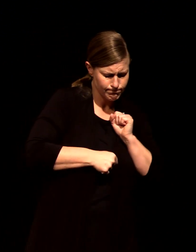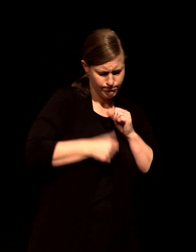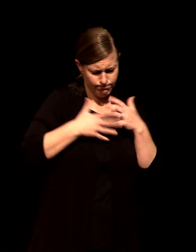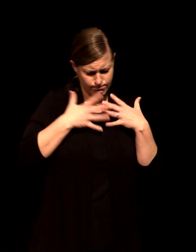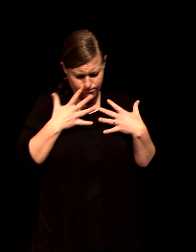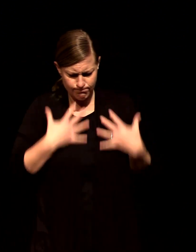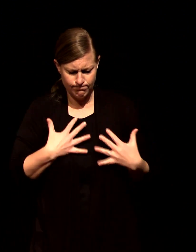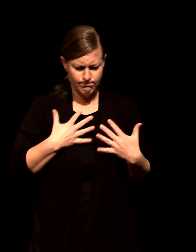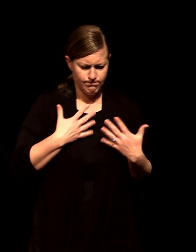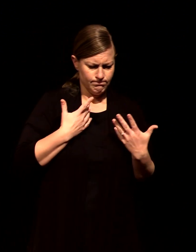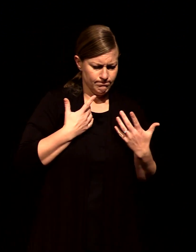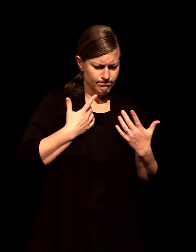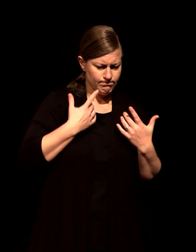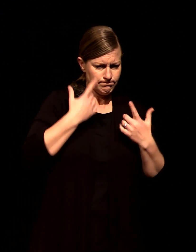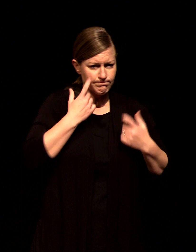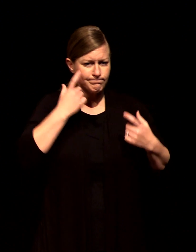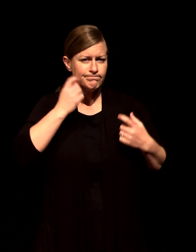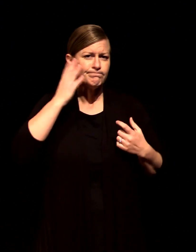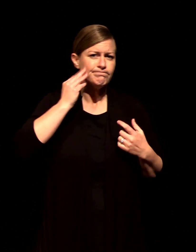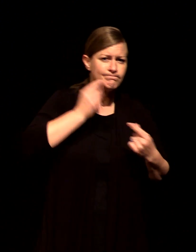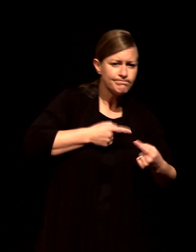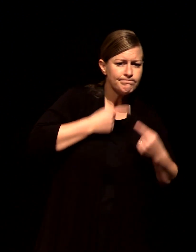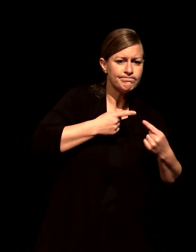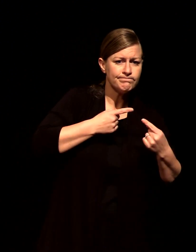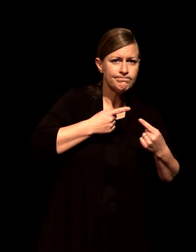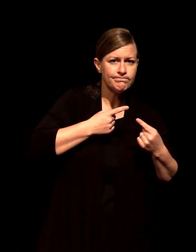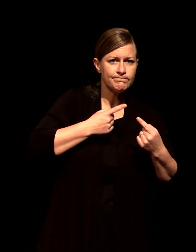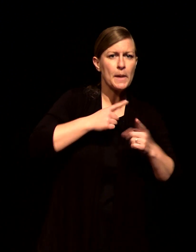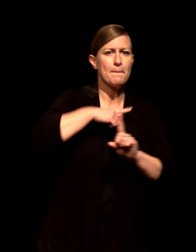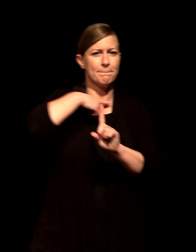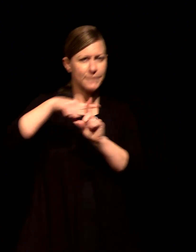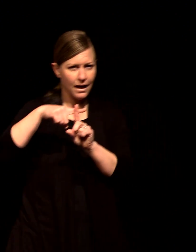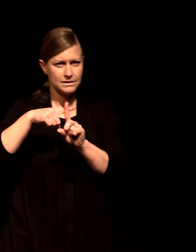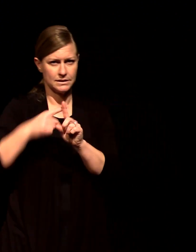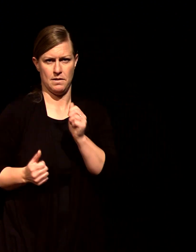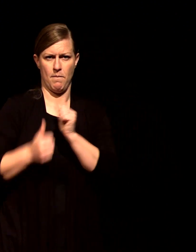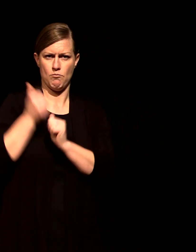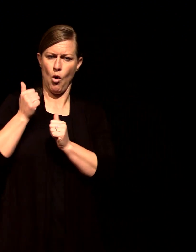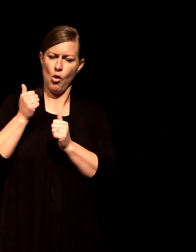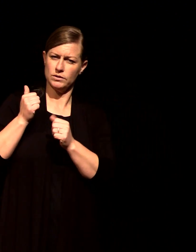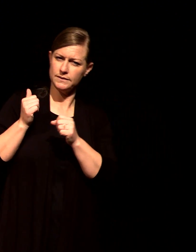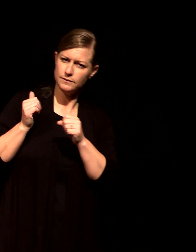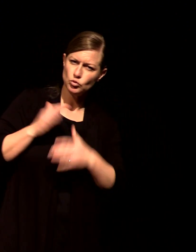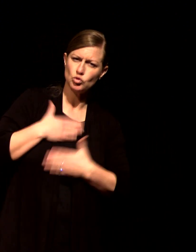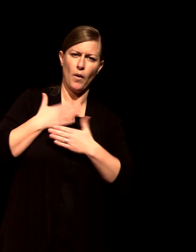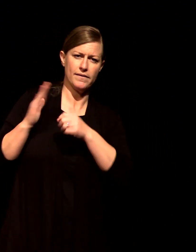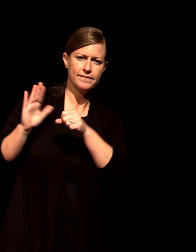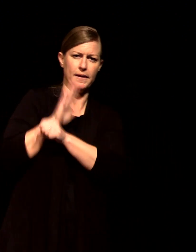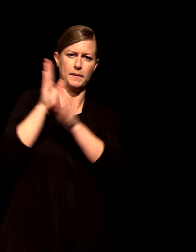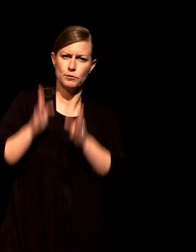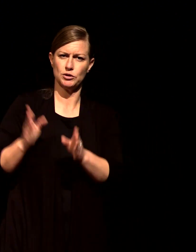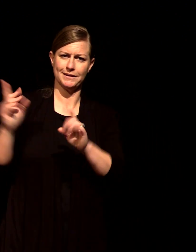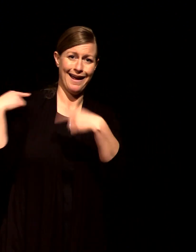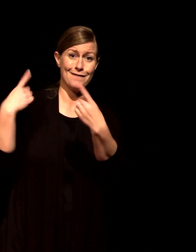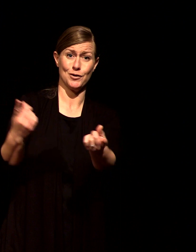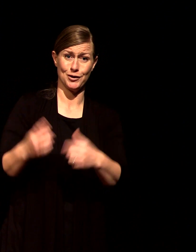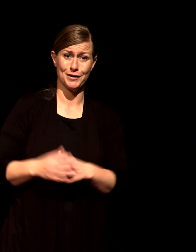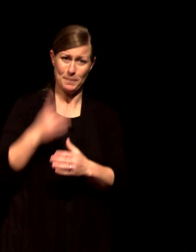like to live joyfully and he wants us to experience it and model it to other people and maybe something you can do you know